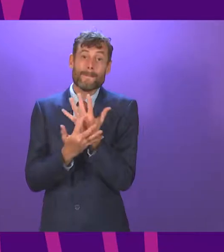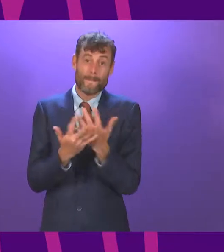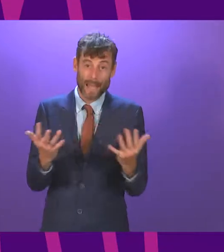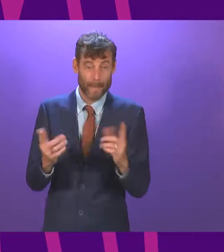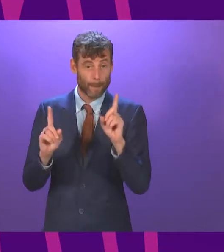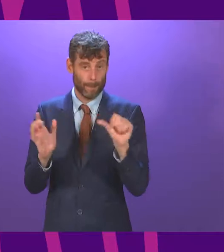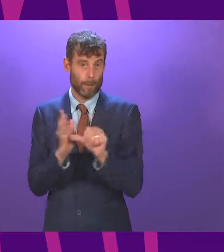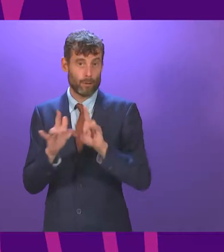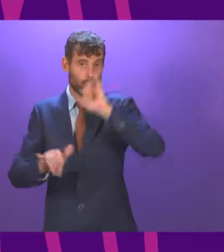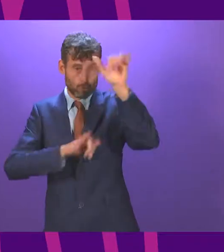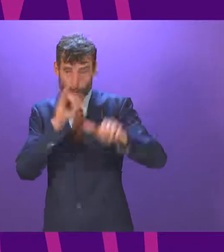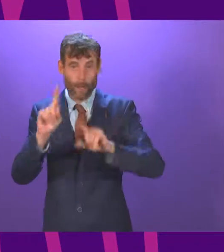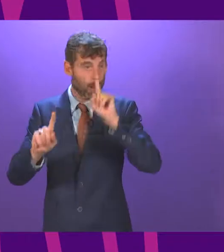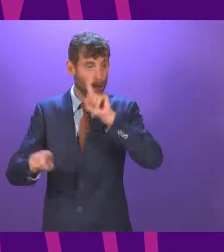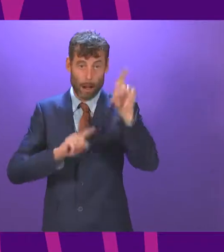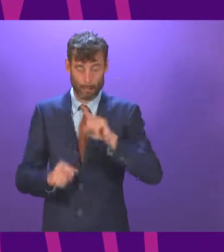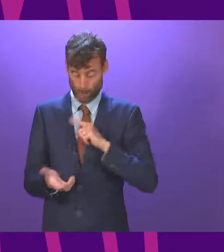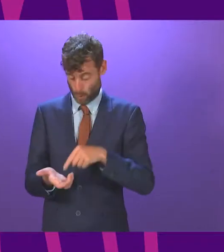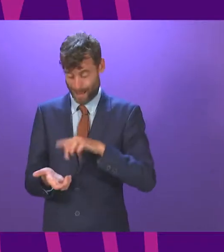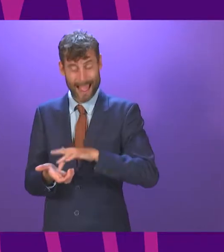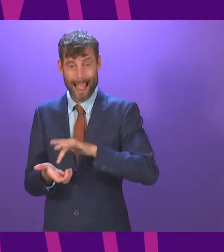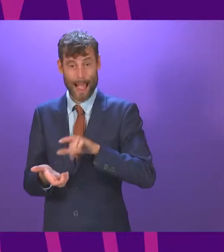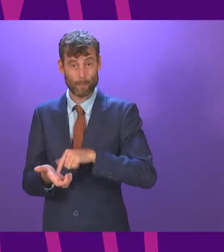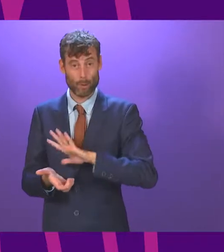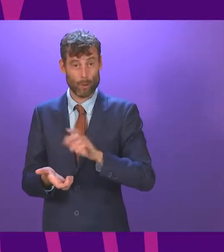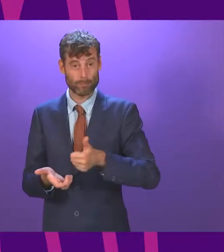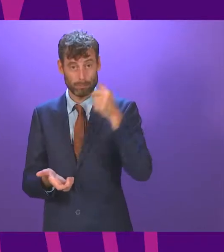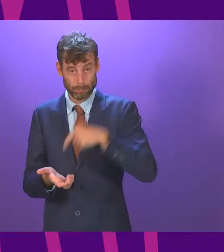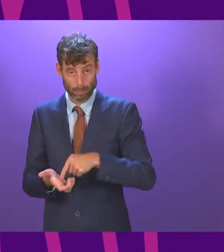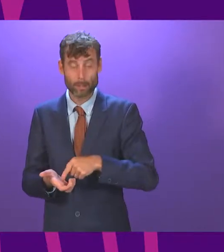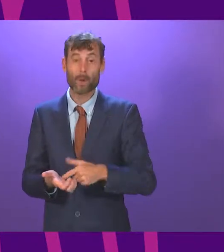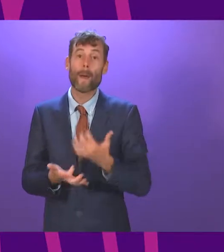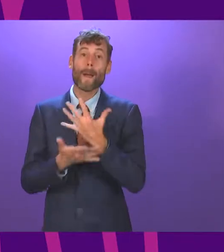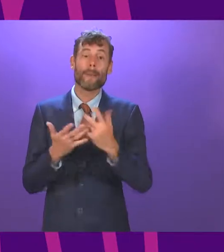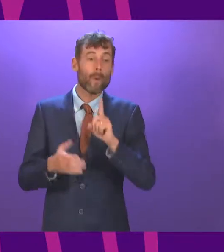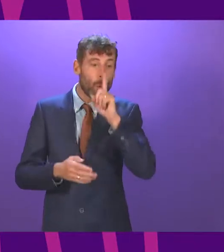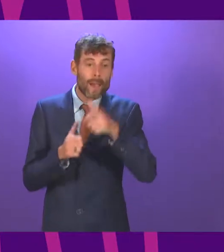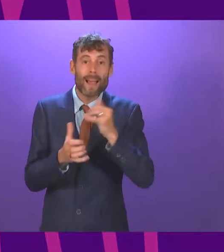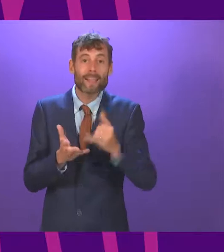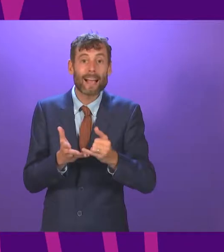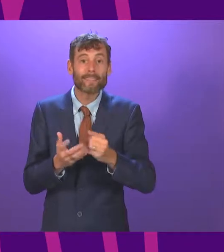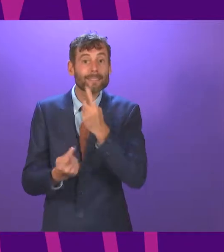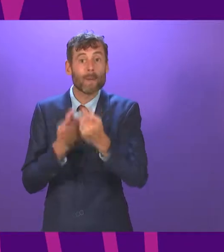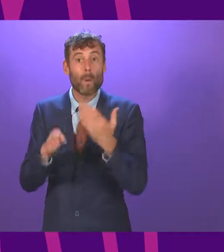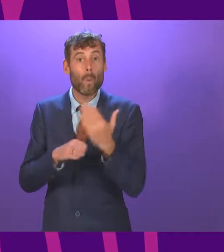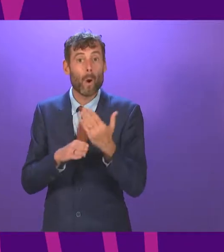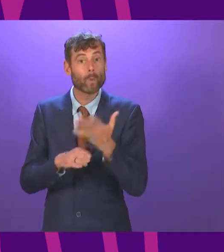What a mess, what a farce and of course all completely avoidable. Now let's move from health to transport